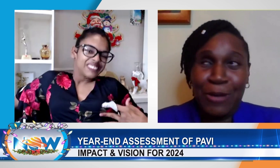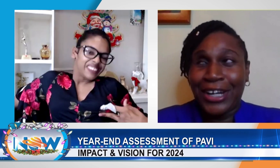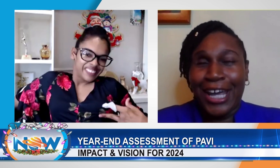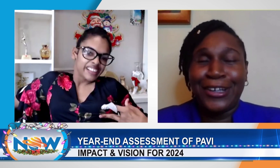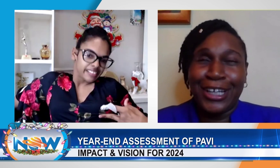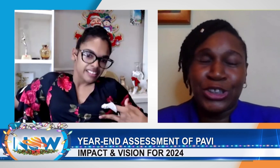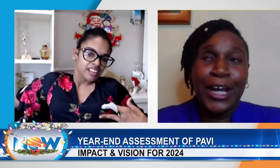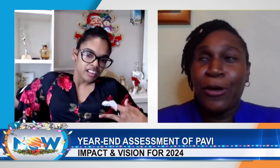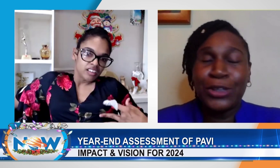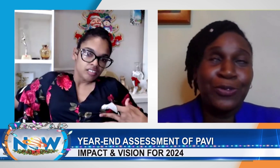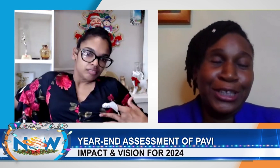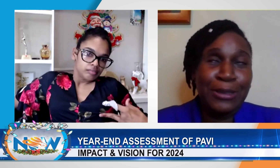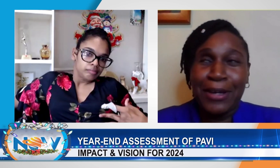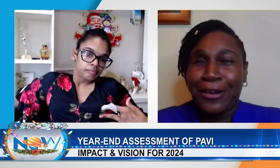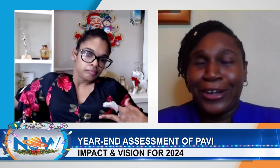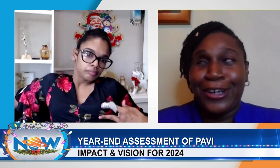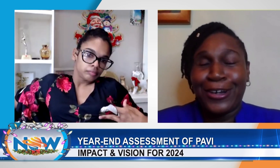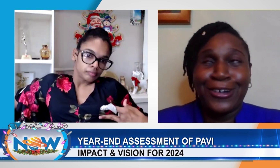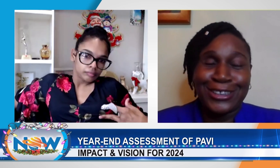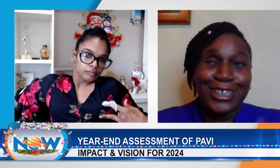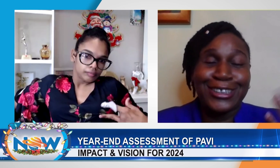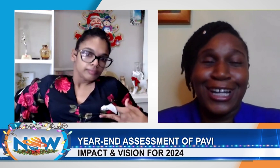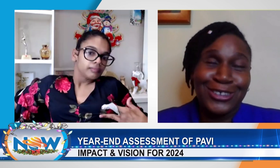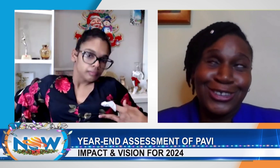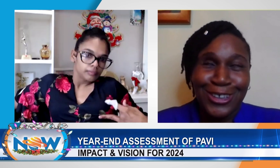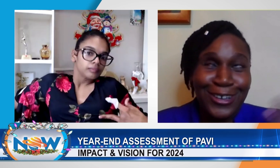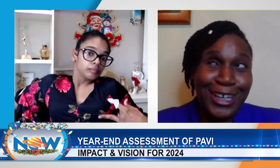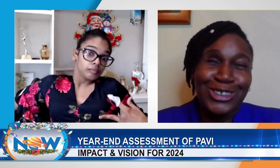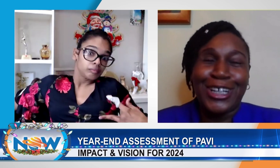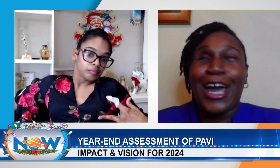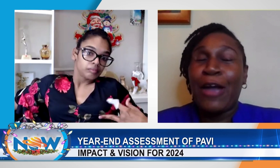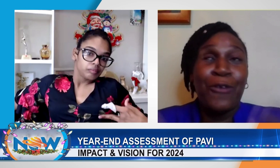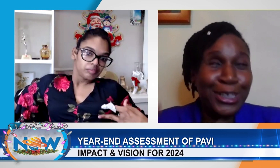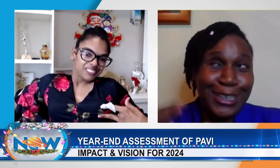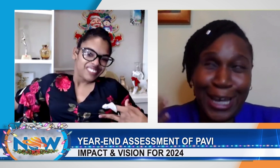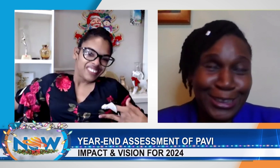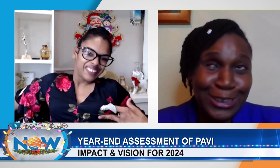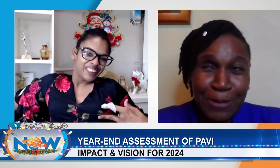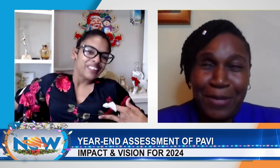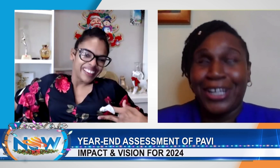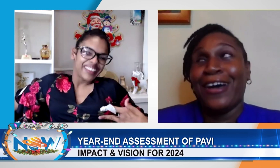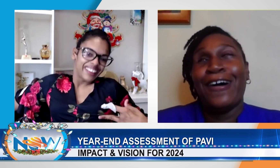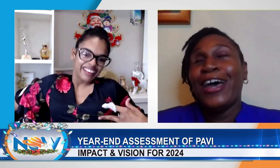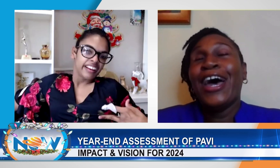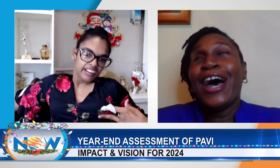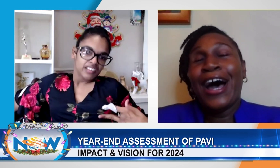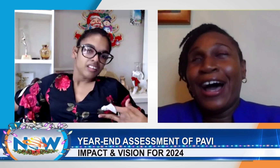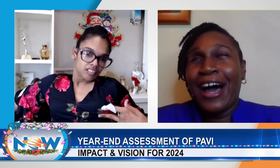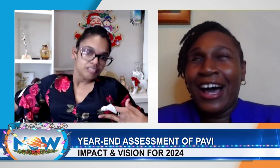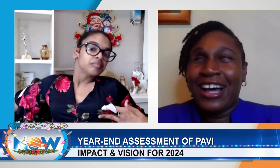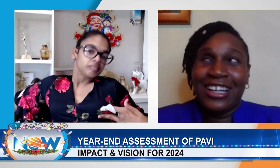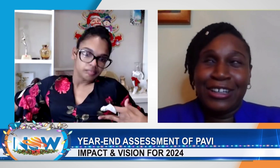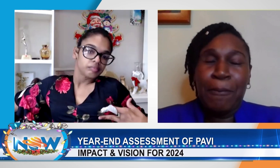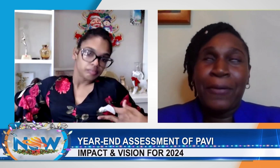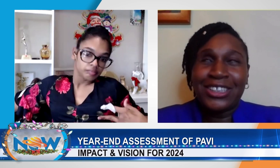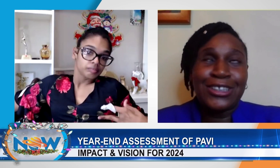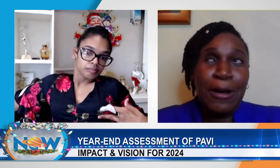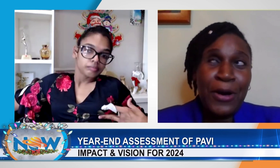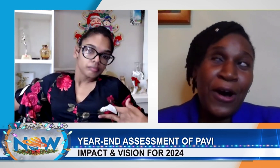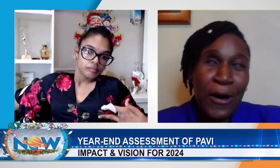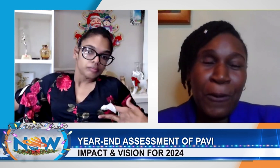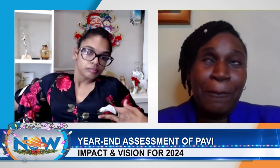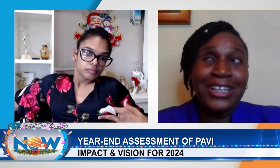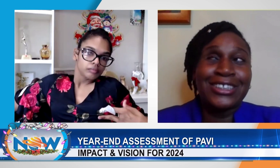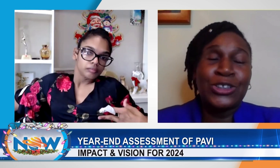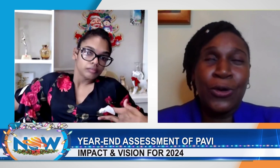not thinking about education. I always wanted to be a radio announcer, slash, song engineer. I wanted to get into media. But